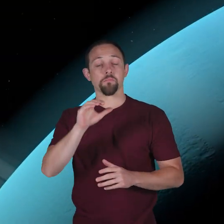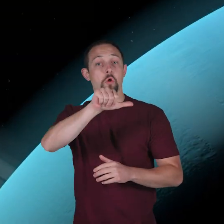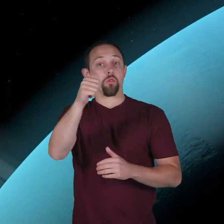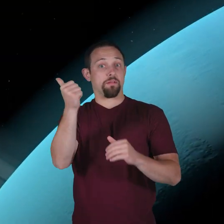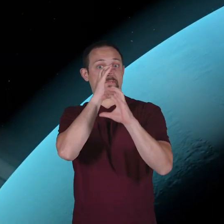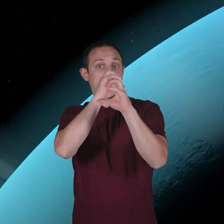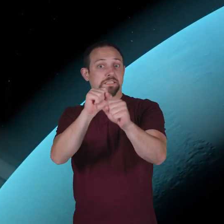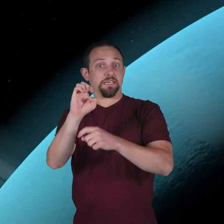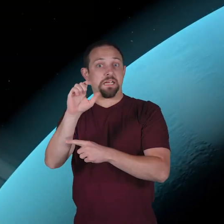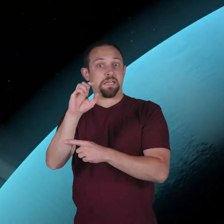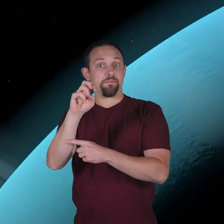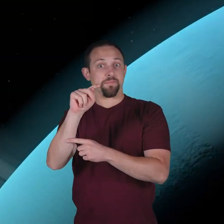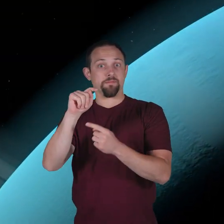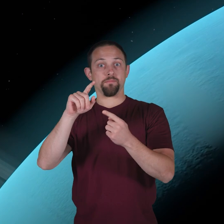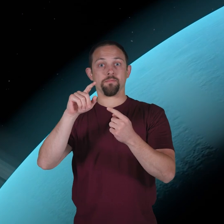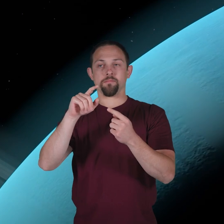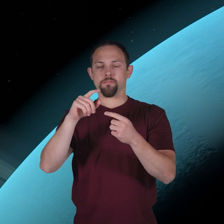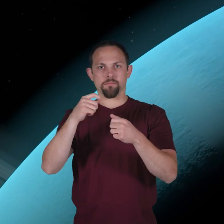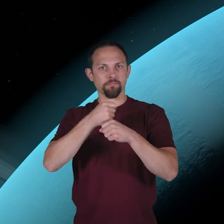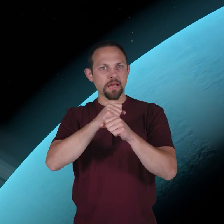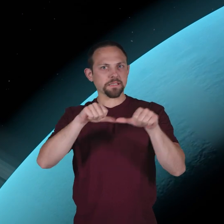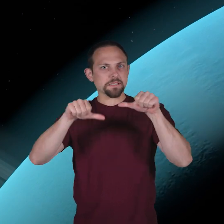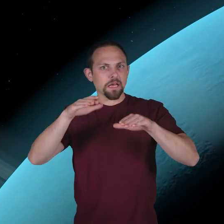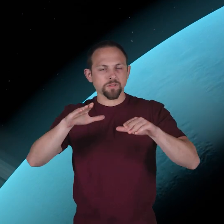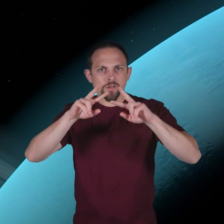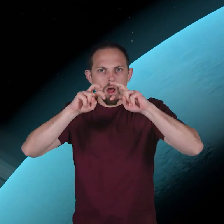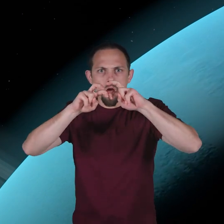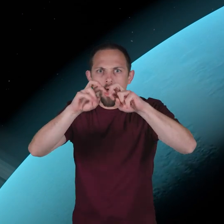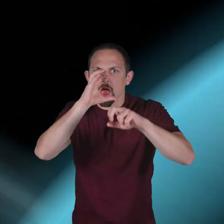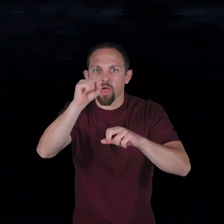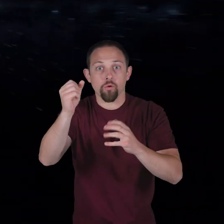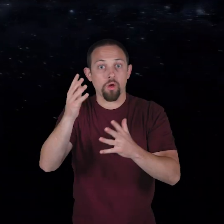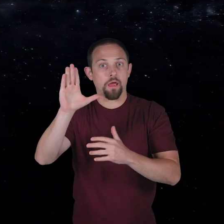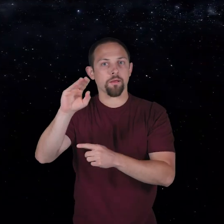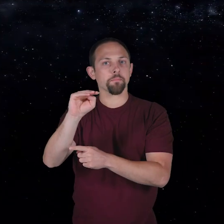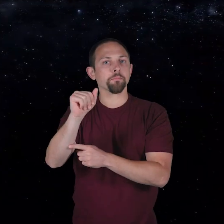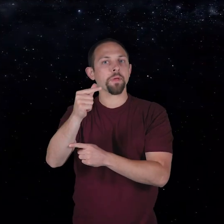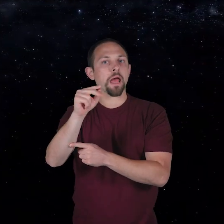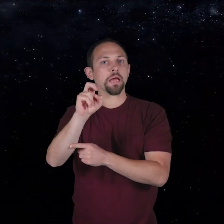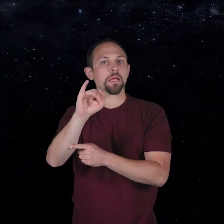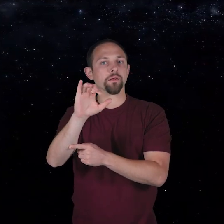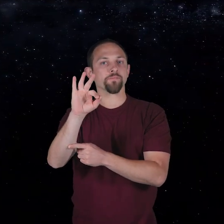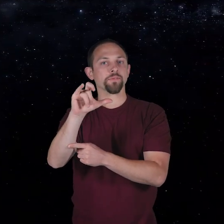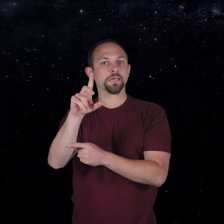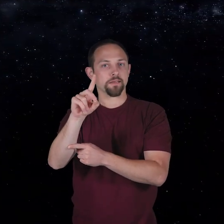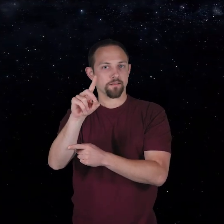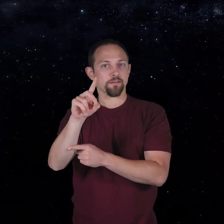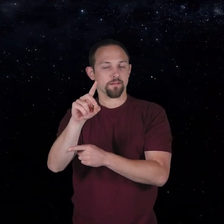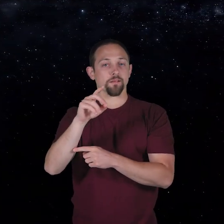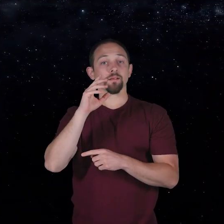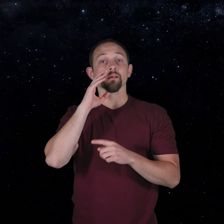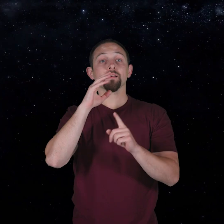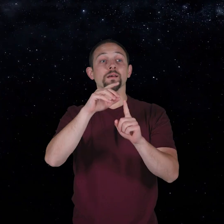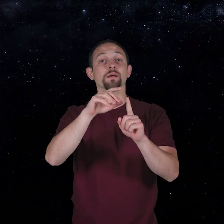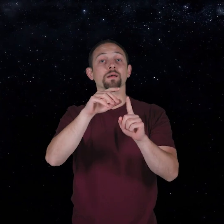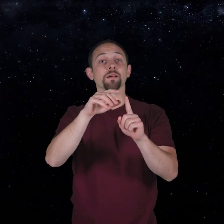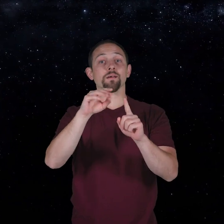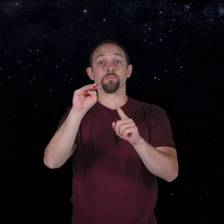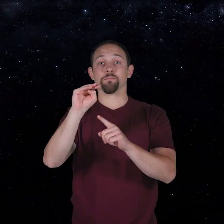keeps scientists on their toes is Uranus' magnetic field. Unlike most other planets, whose magnetic fields align with their poles,